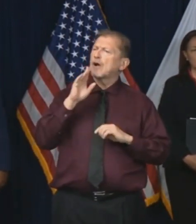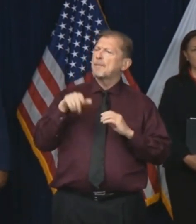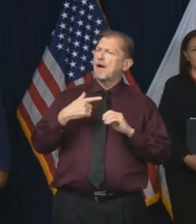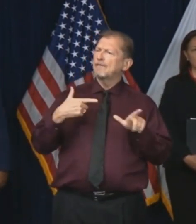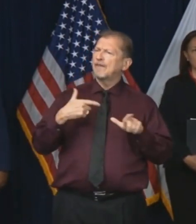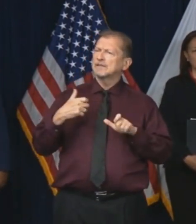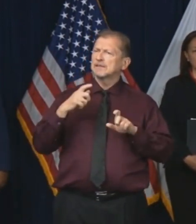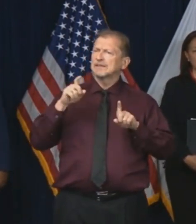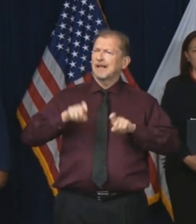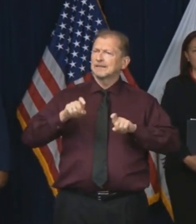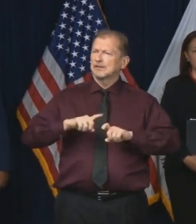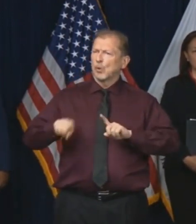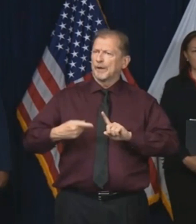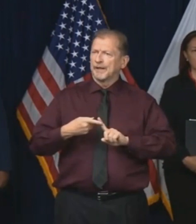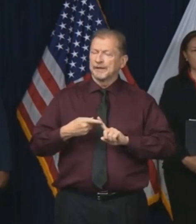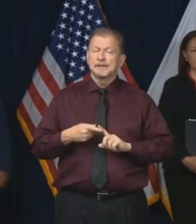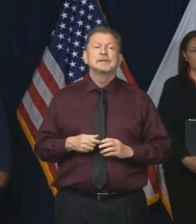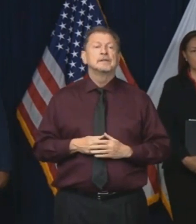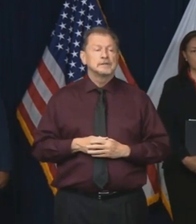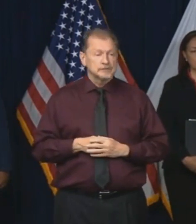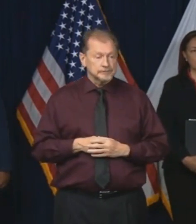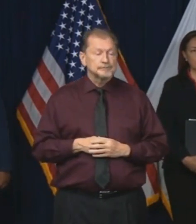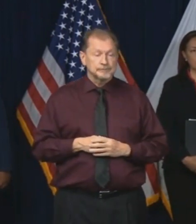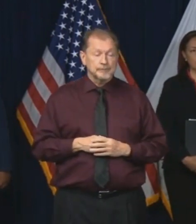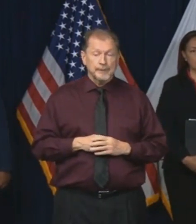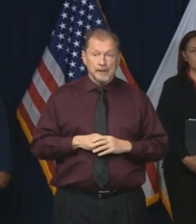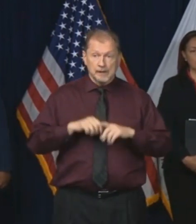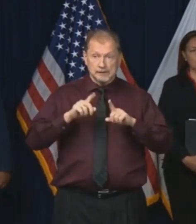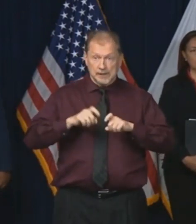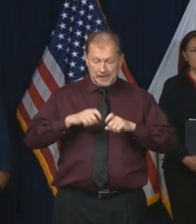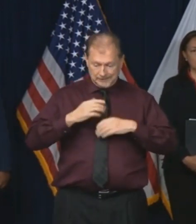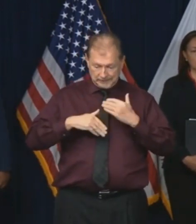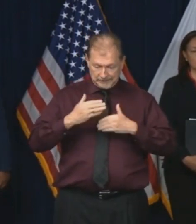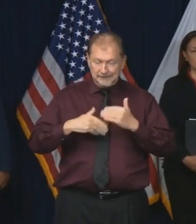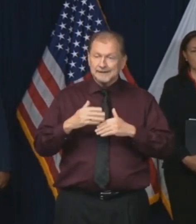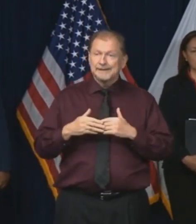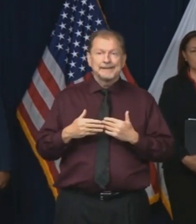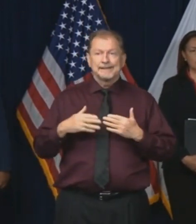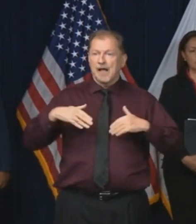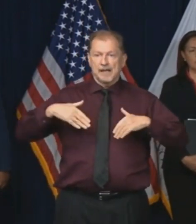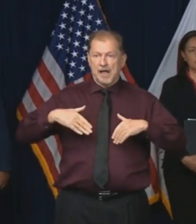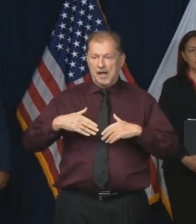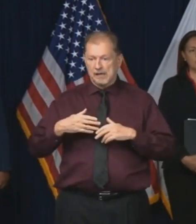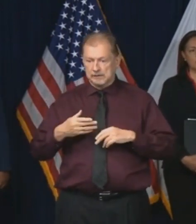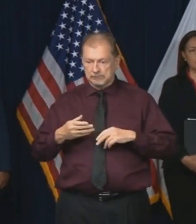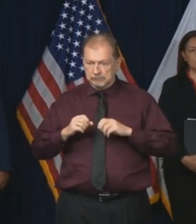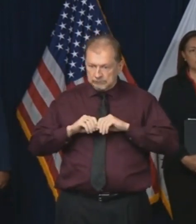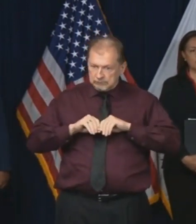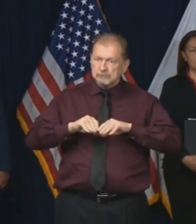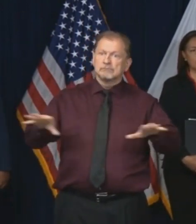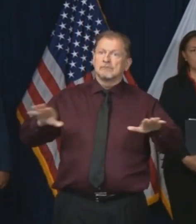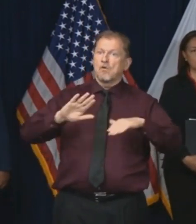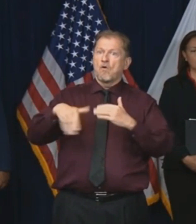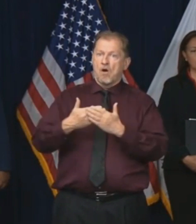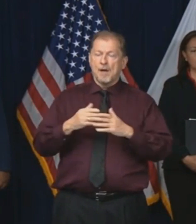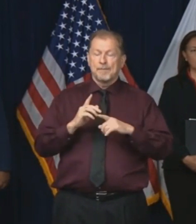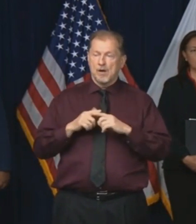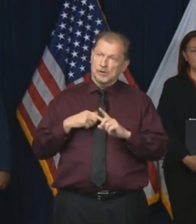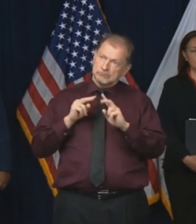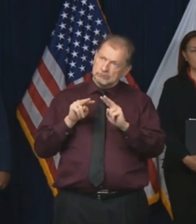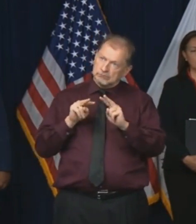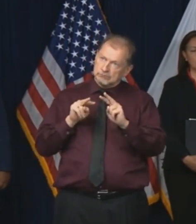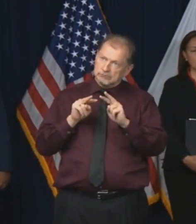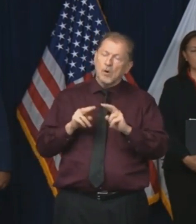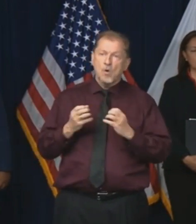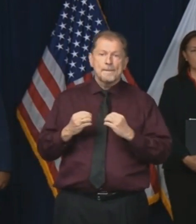those tests are ramping up. They're in limited production now, but they're going to grow. So that is something that we're all looking forward